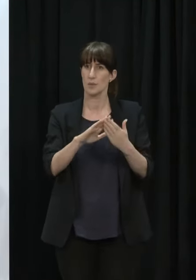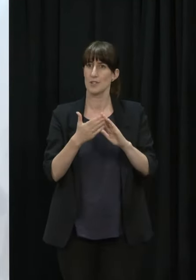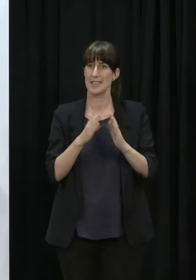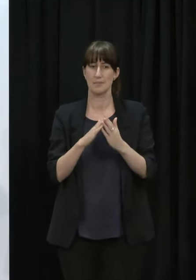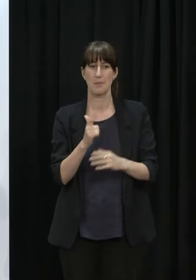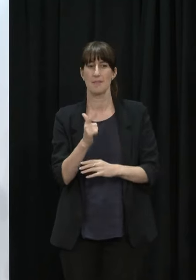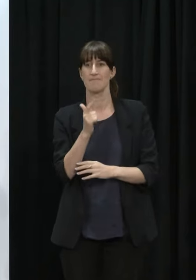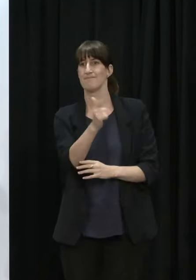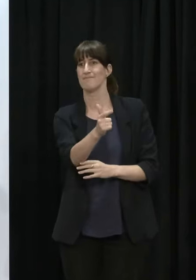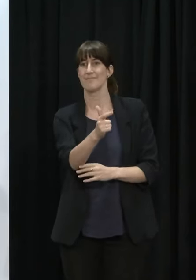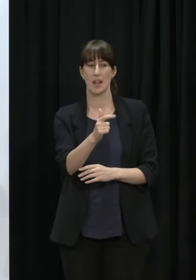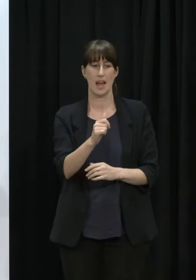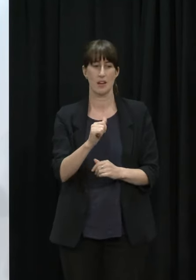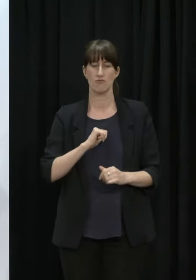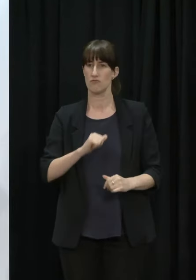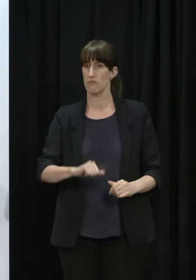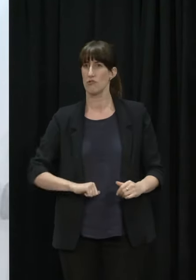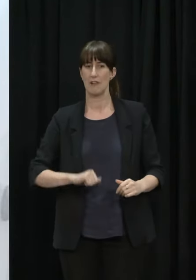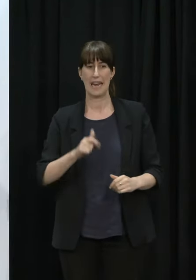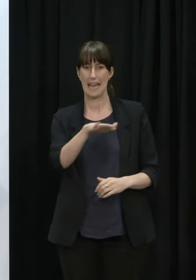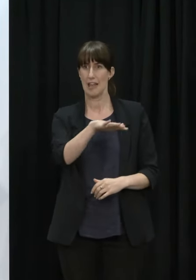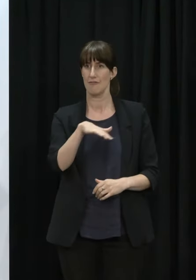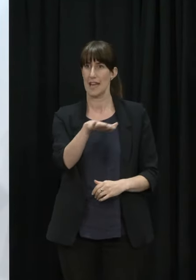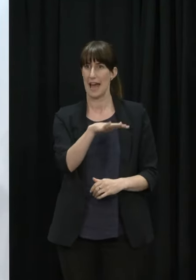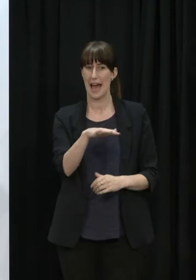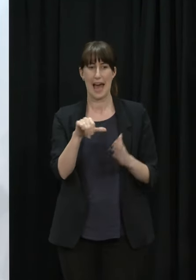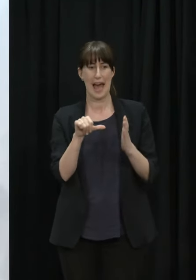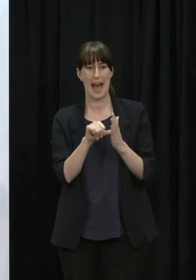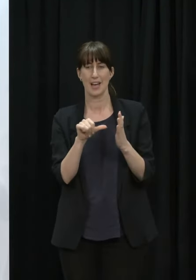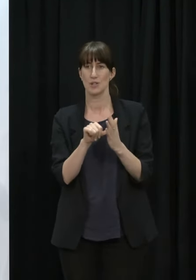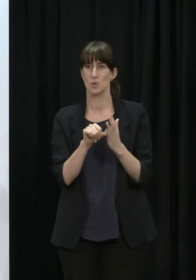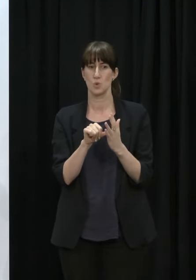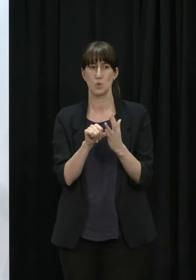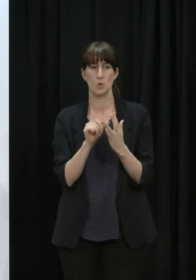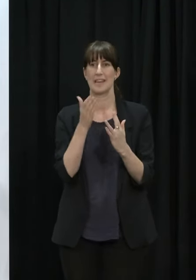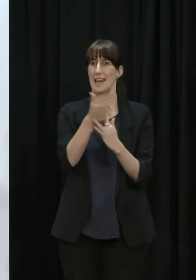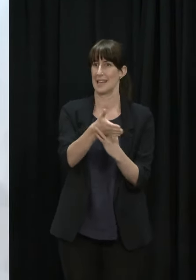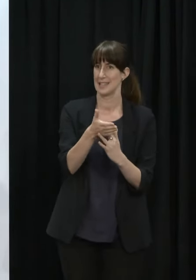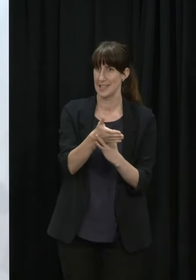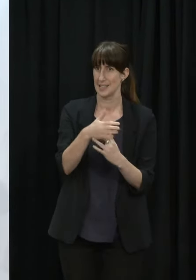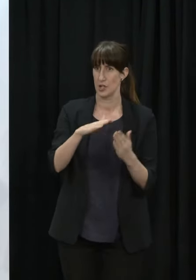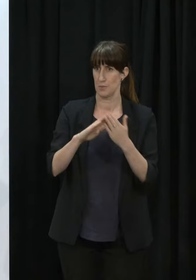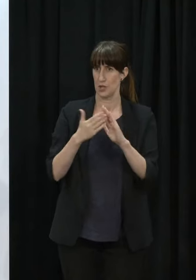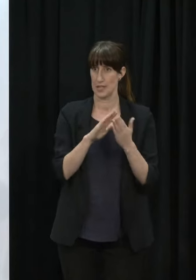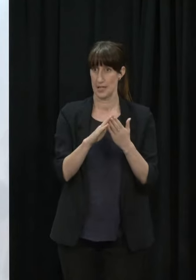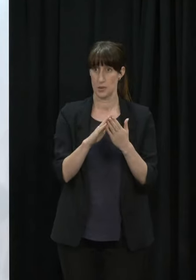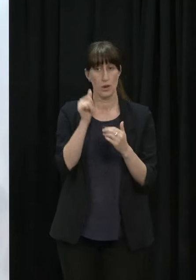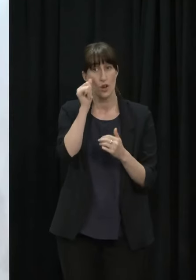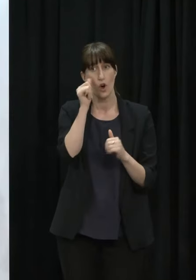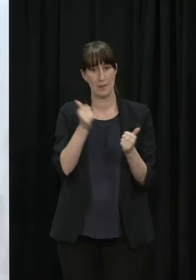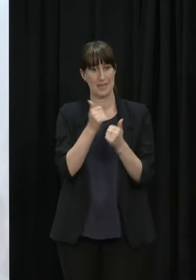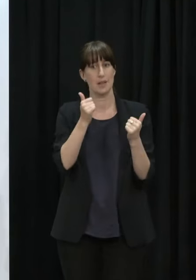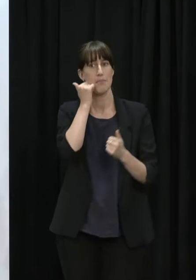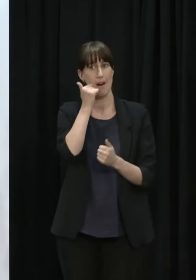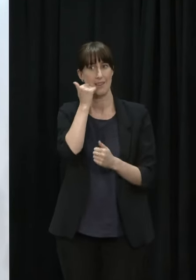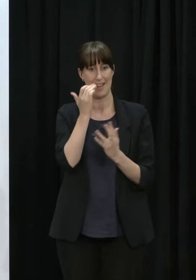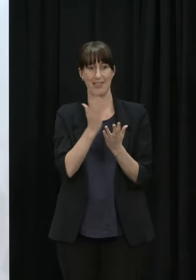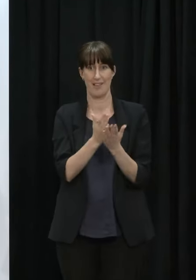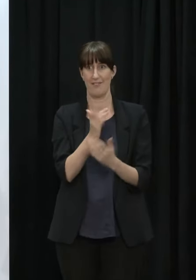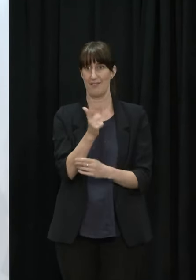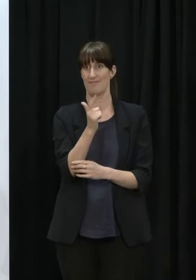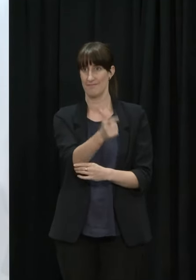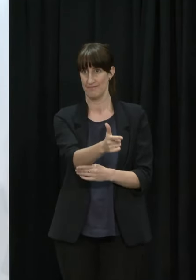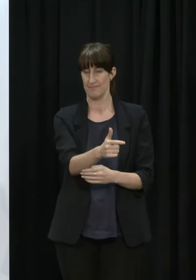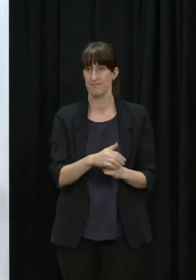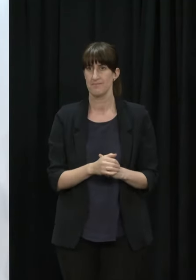some of our more remote communities and many Māori live in those more remote communities. earlier on in the piece rather than later on.